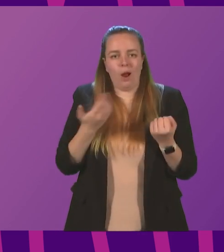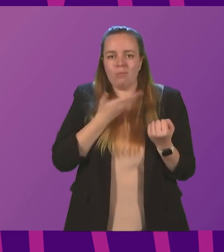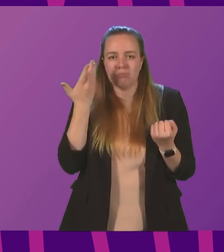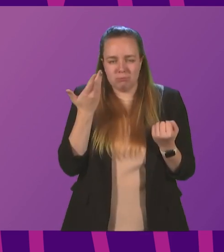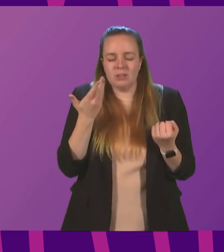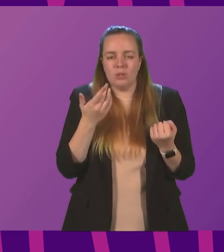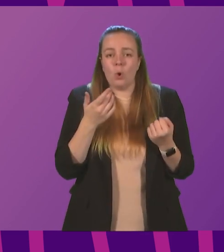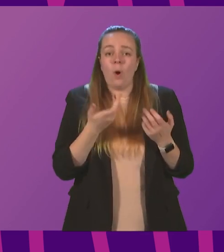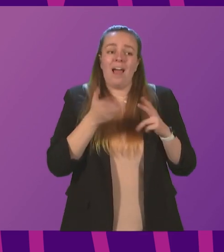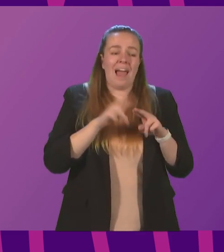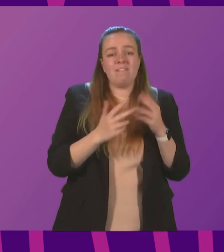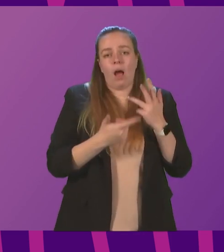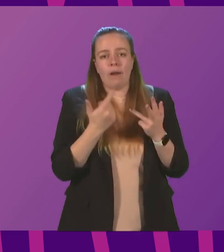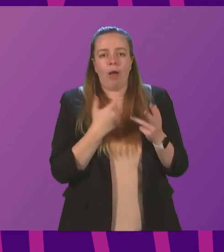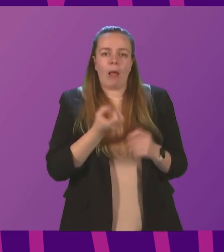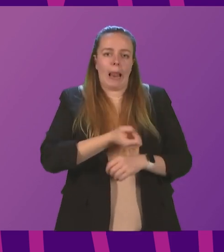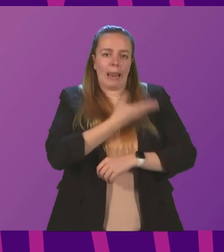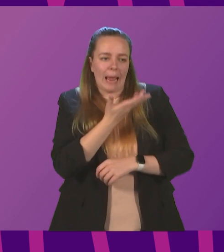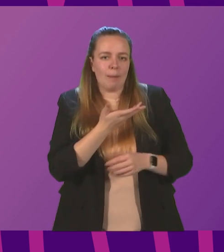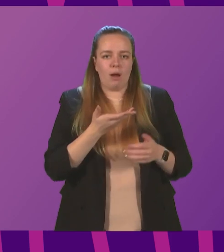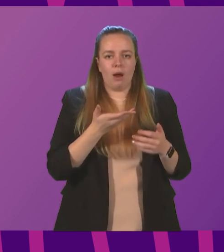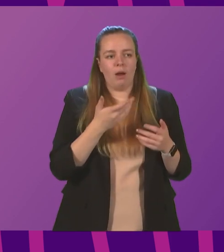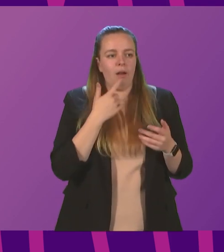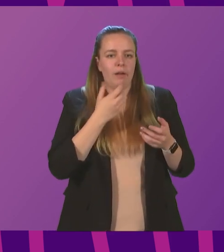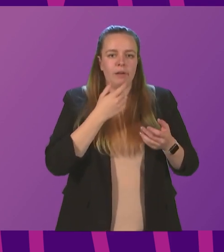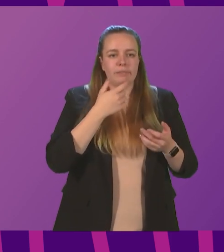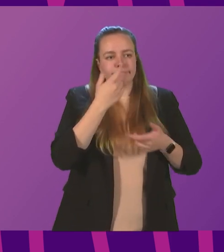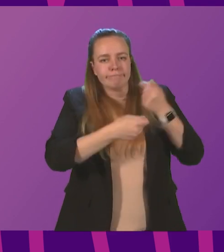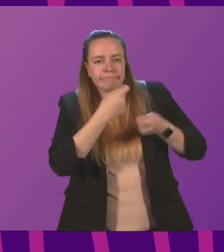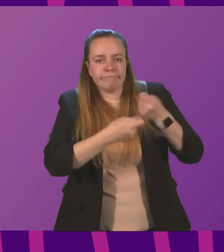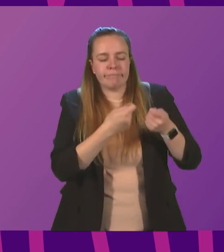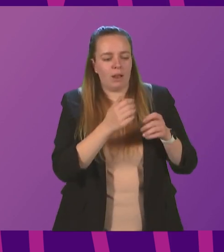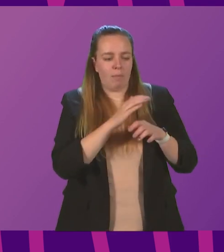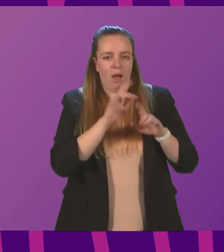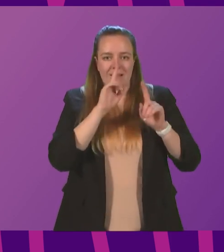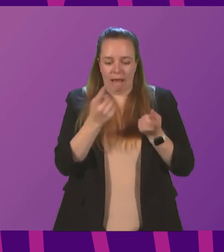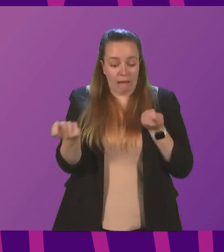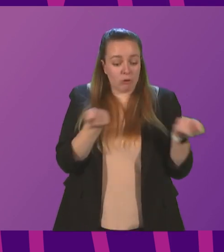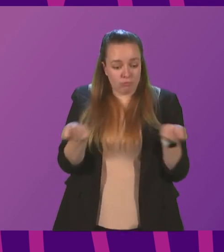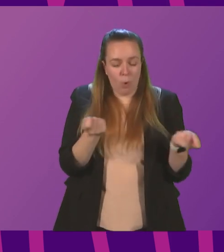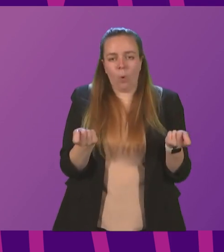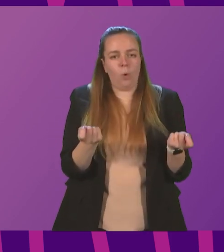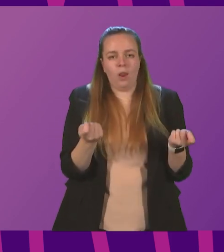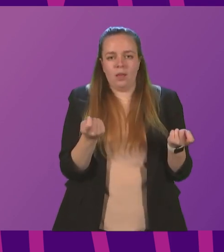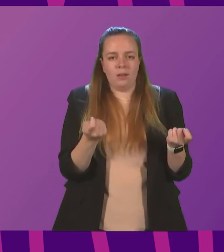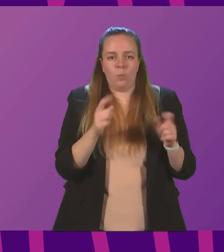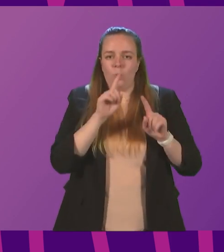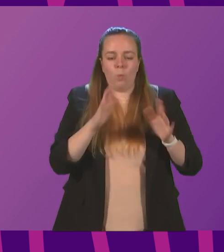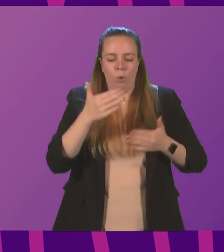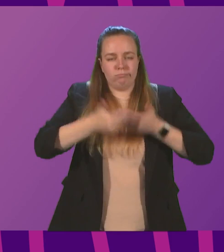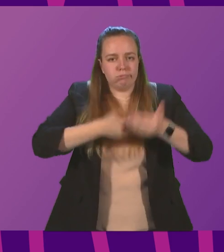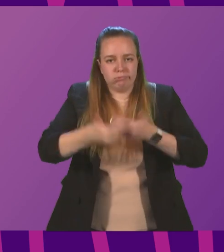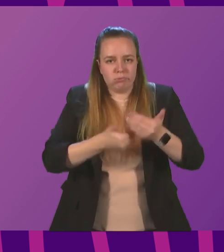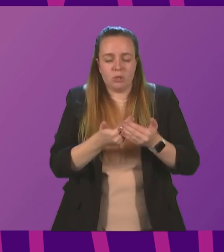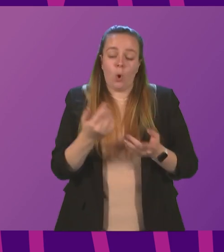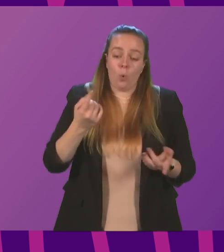be simply another Labour approach of willing the ends but not being prepared to take the means into our hands, I'm not sure we're going to get very far. So, in the